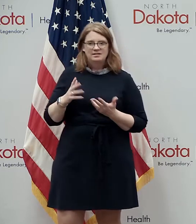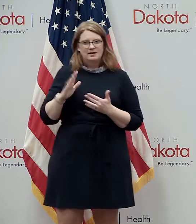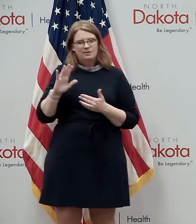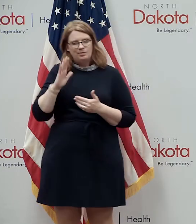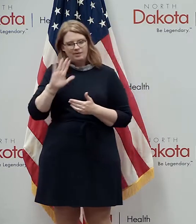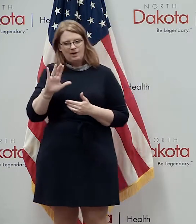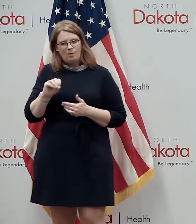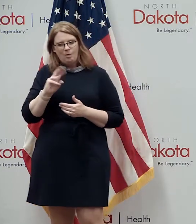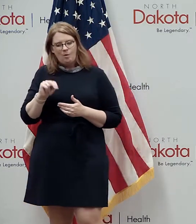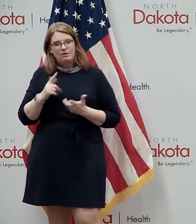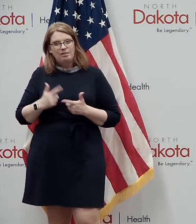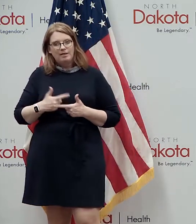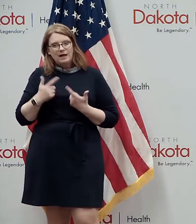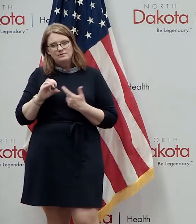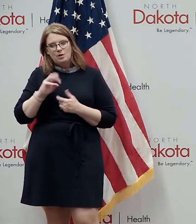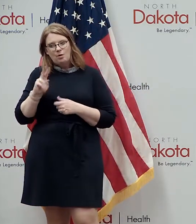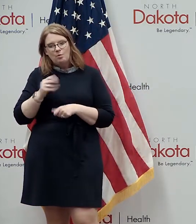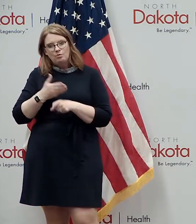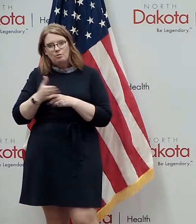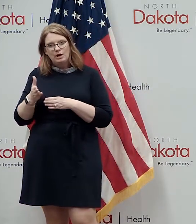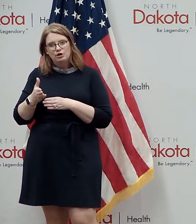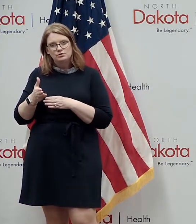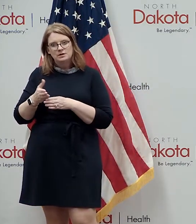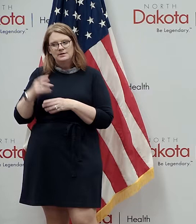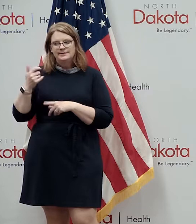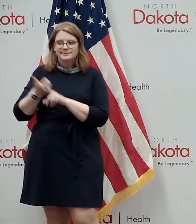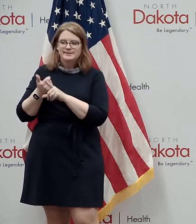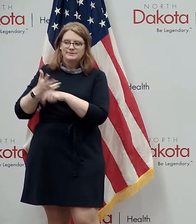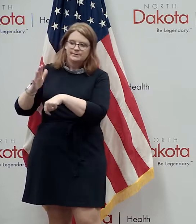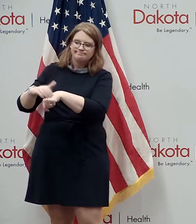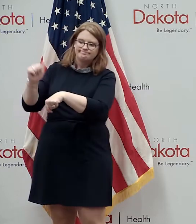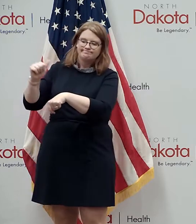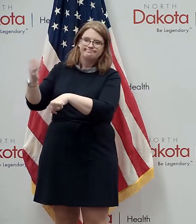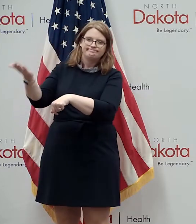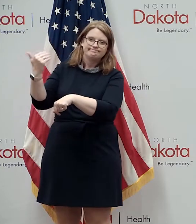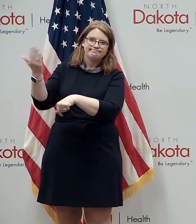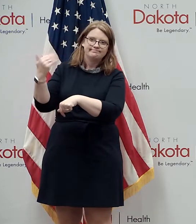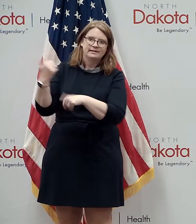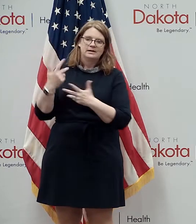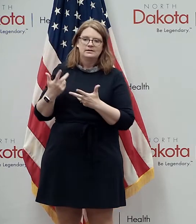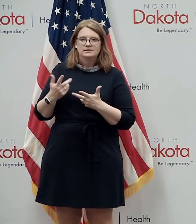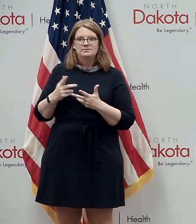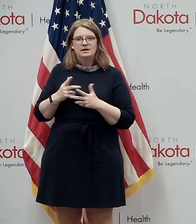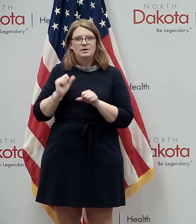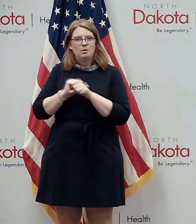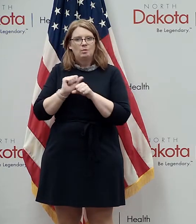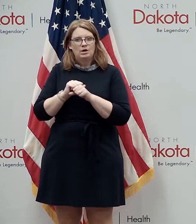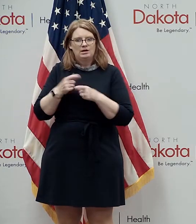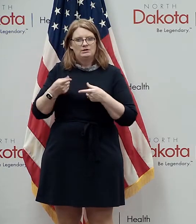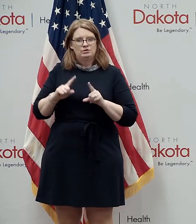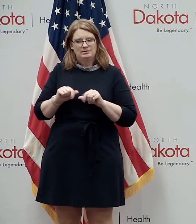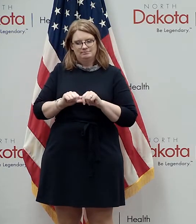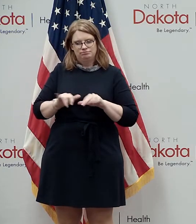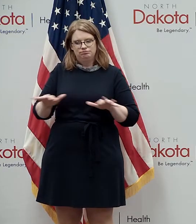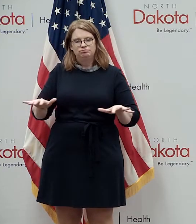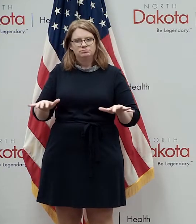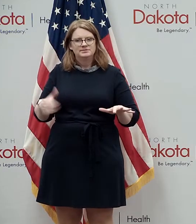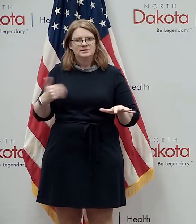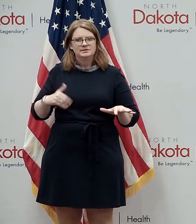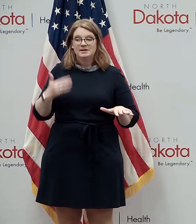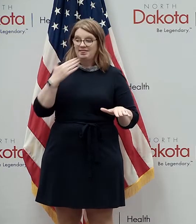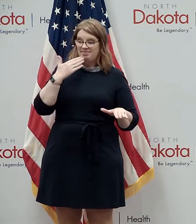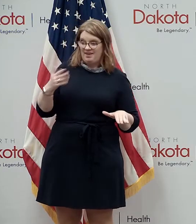personal careers as they were called up from the private sector to come back and be on active duty during this time and want to thank them